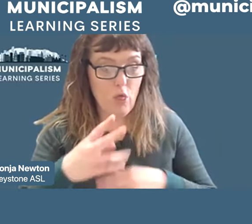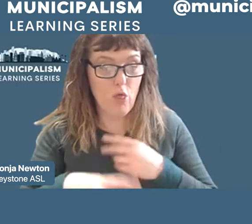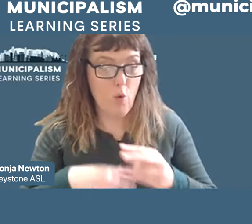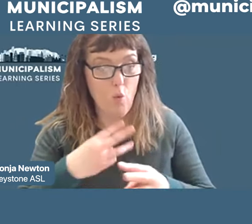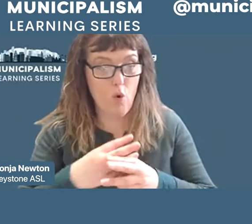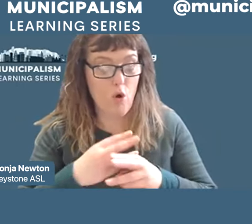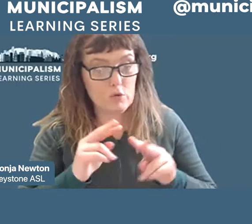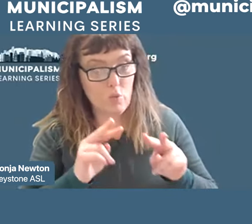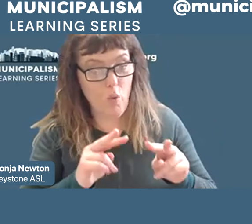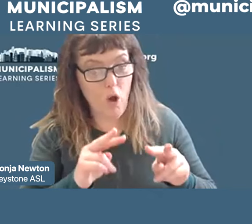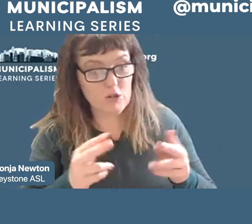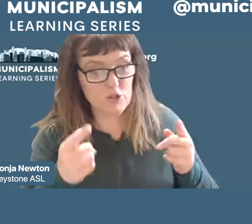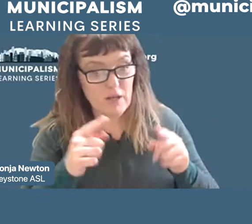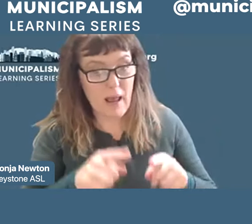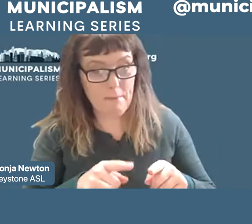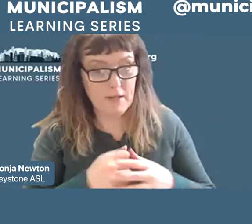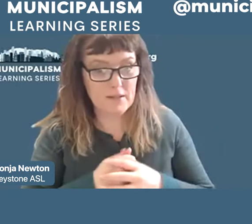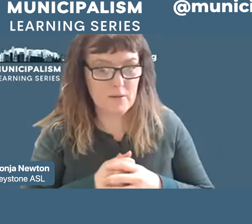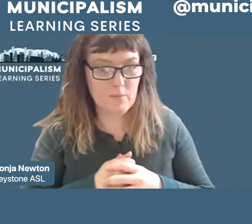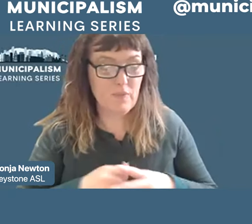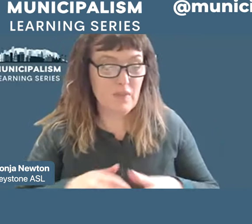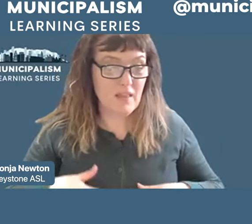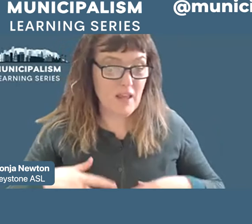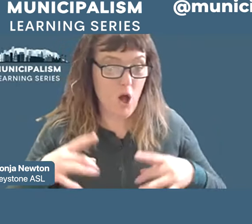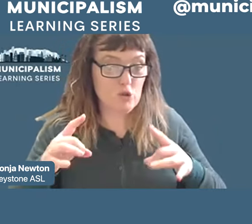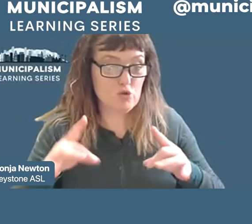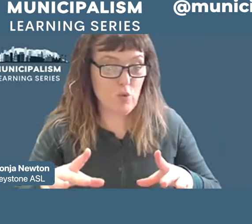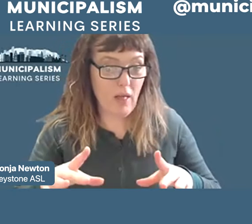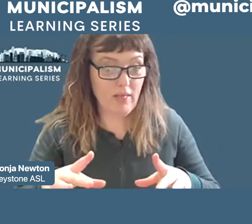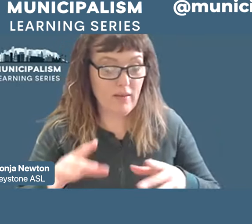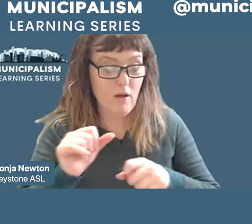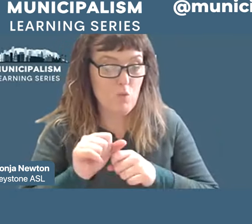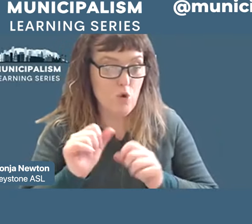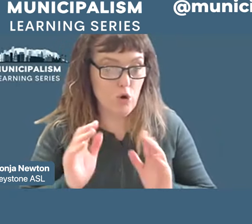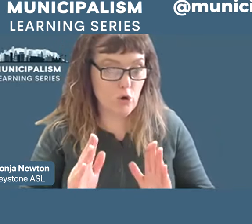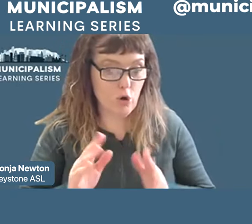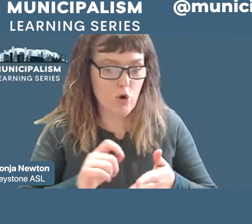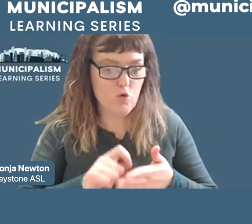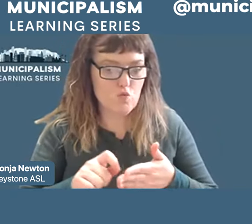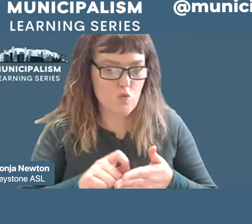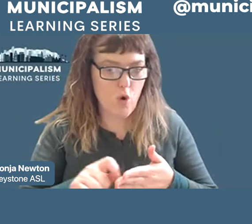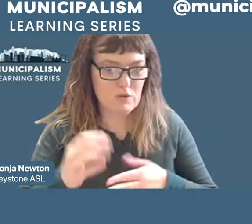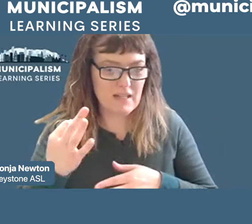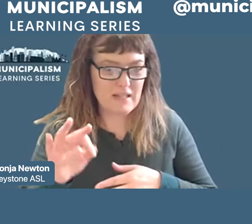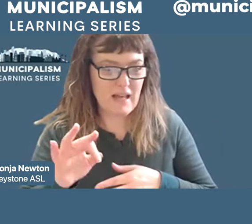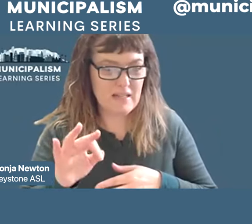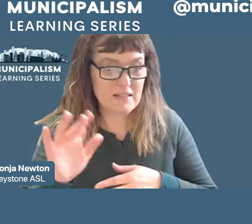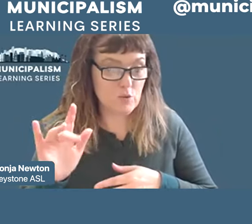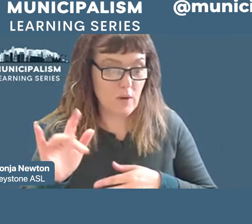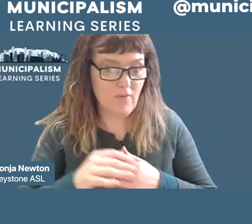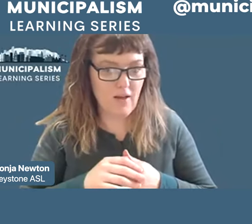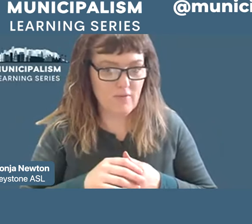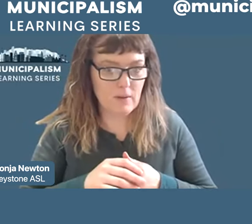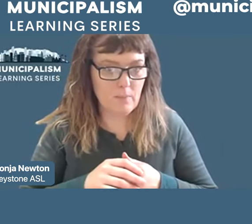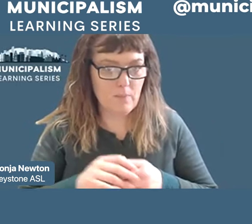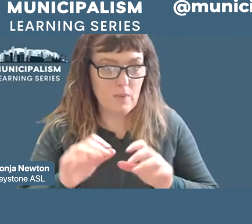unfolded. The Australian Worker, a newspaper in Australia, wrote in 1925, the socialists most hated in